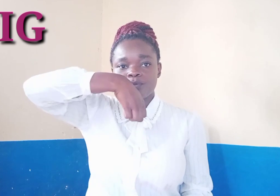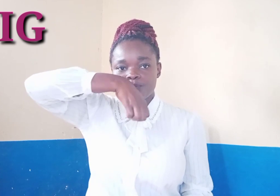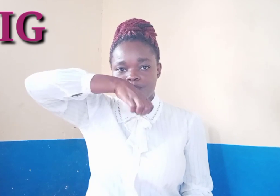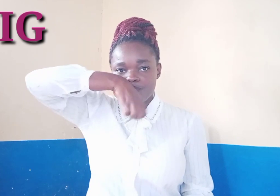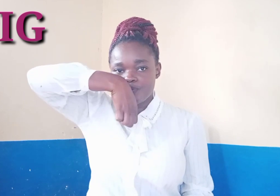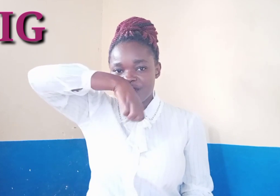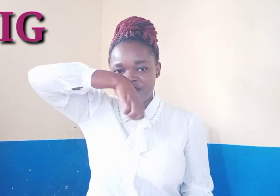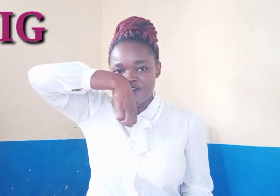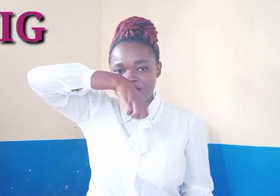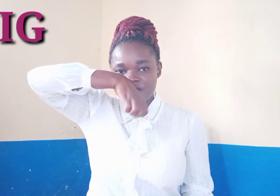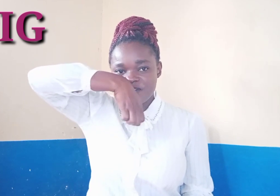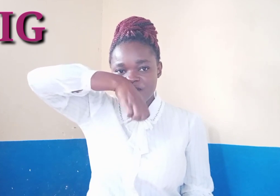pig